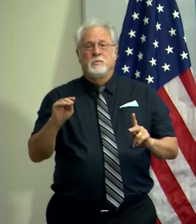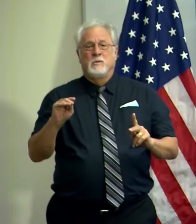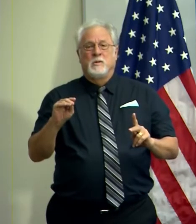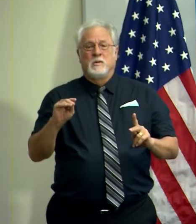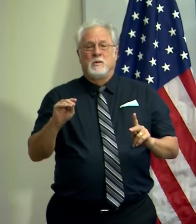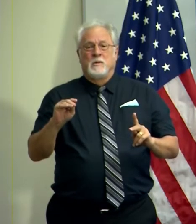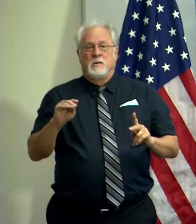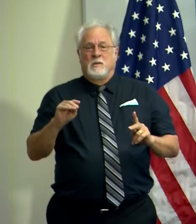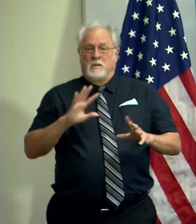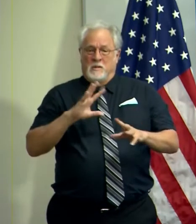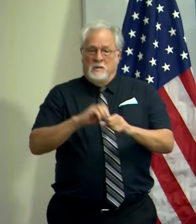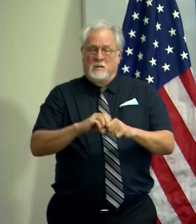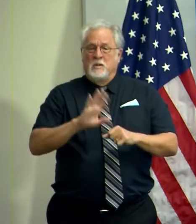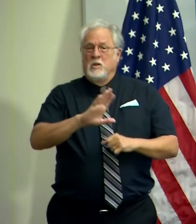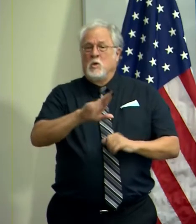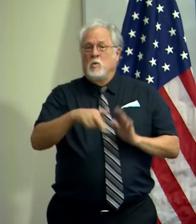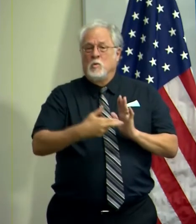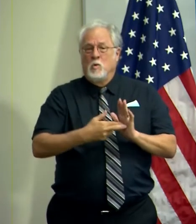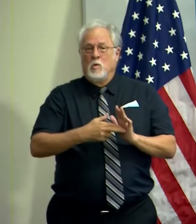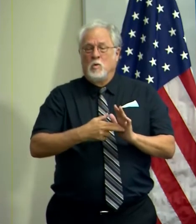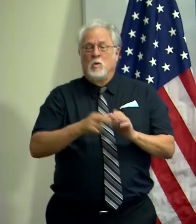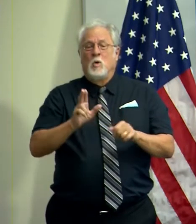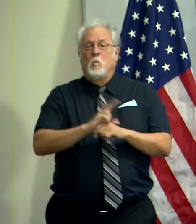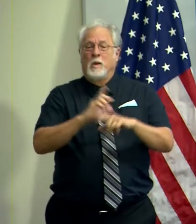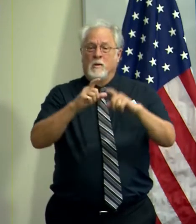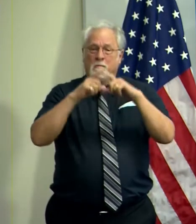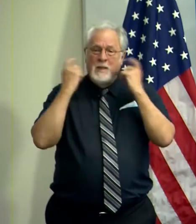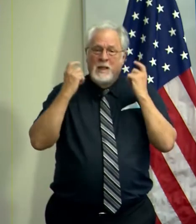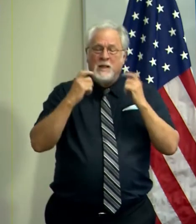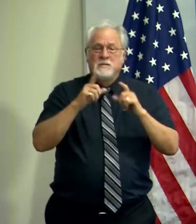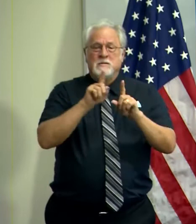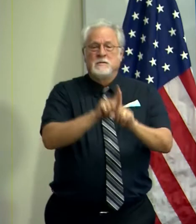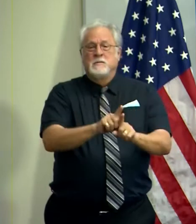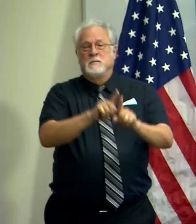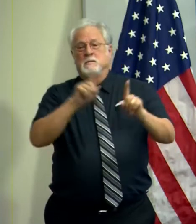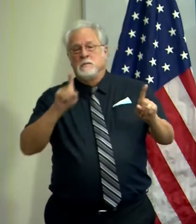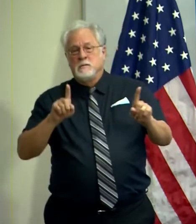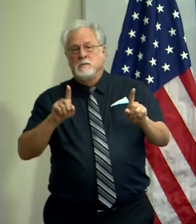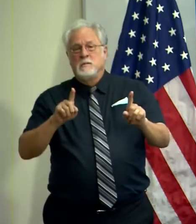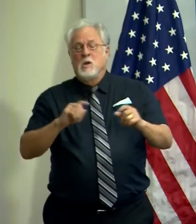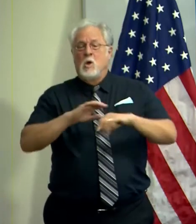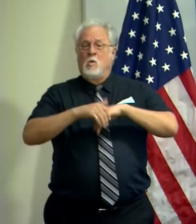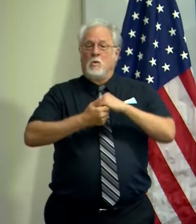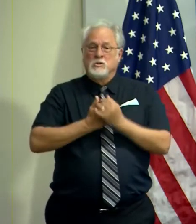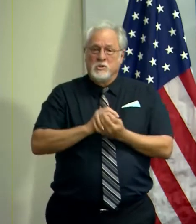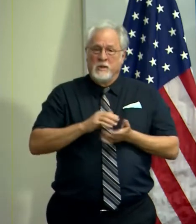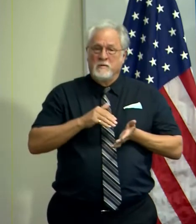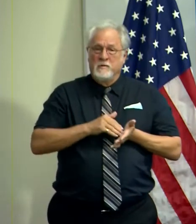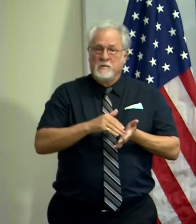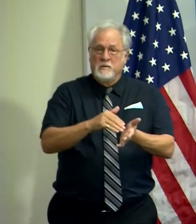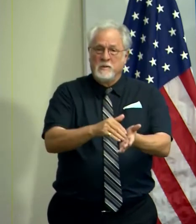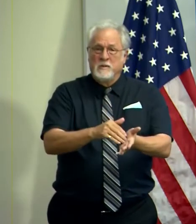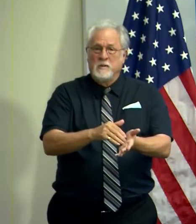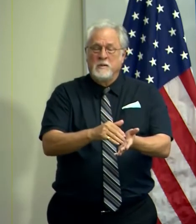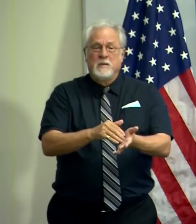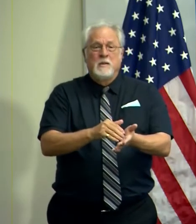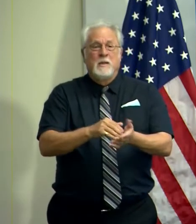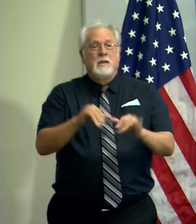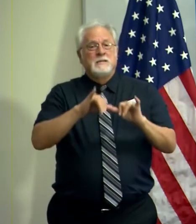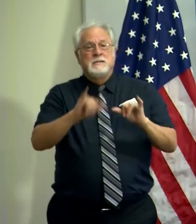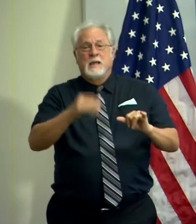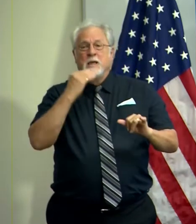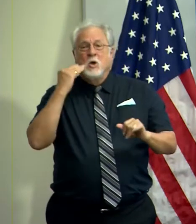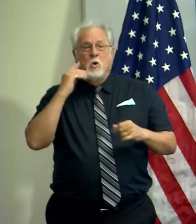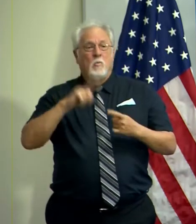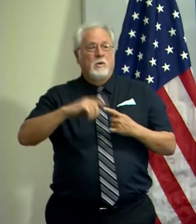play their role, make sure that they're wearing their masks, social distancing, washing their hands frequently, staying